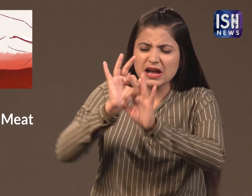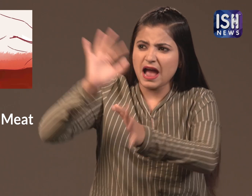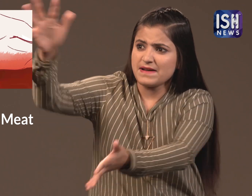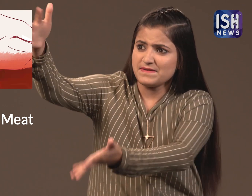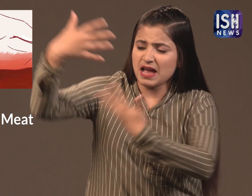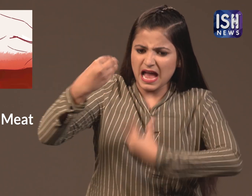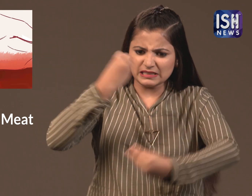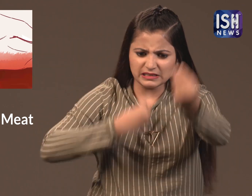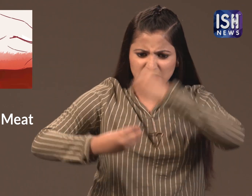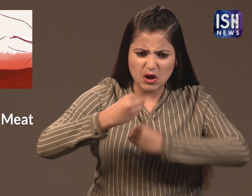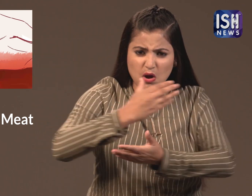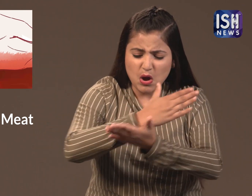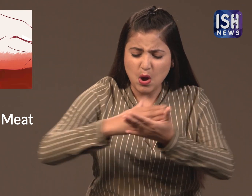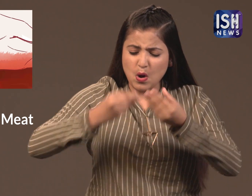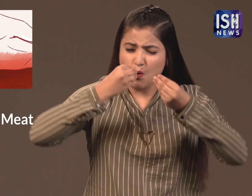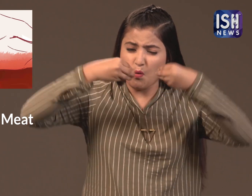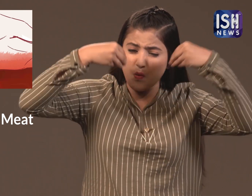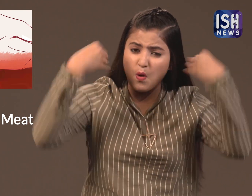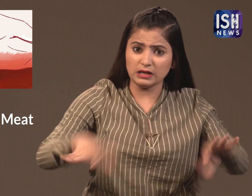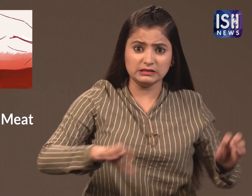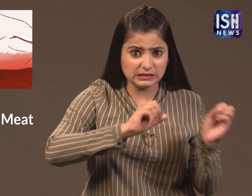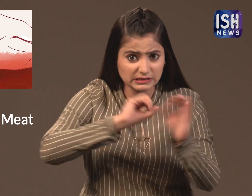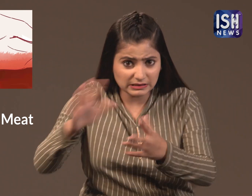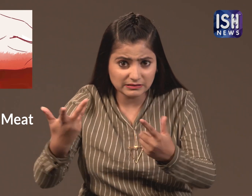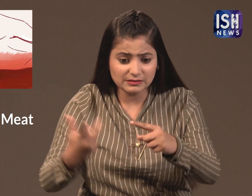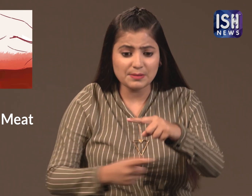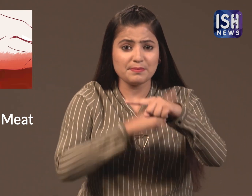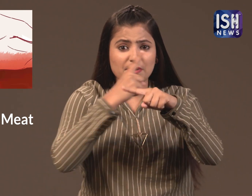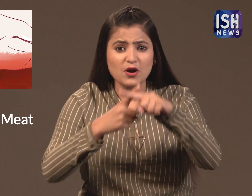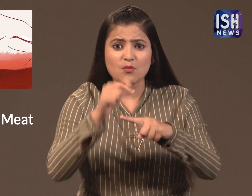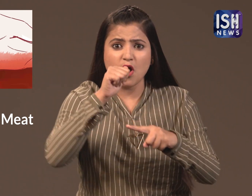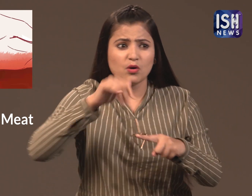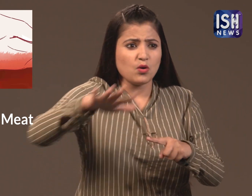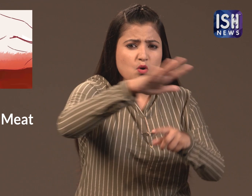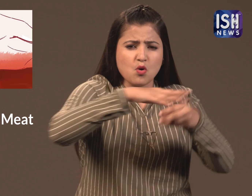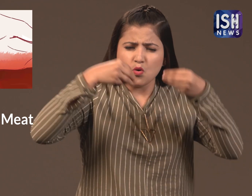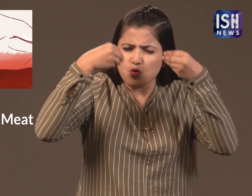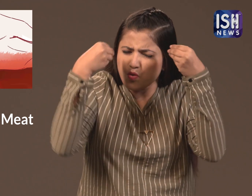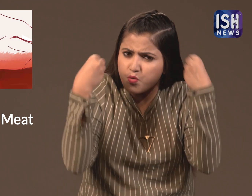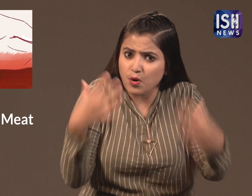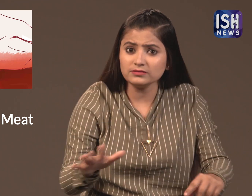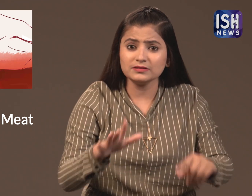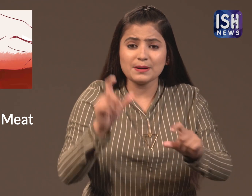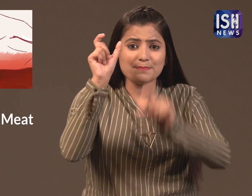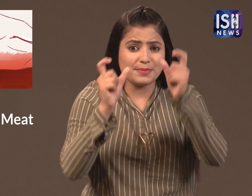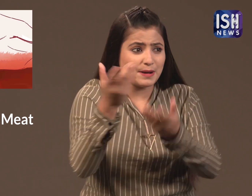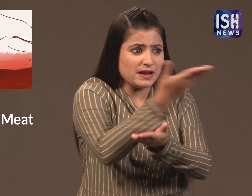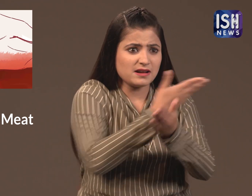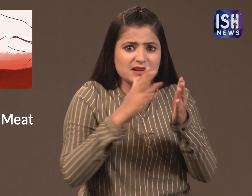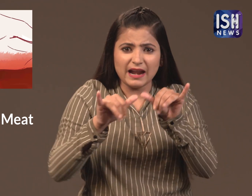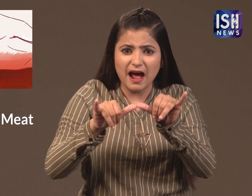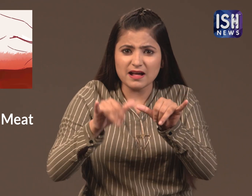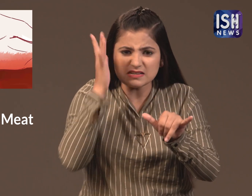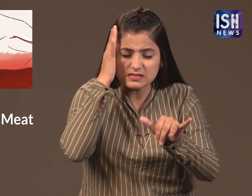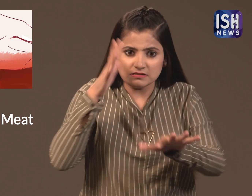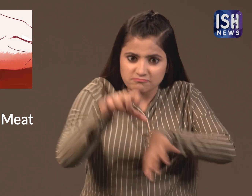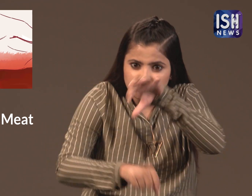in moderation. They overeat, waste food and water. People are